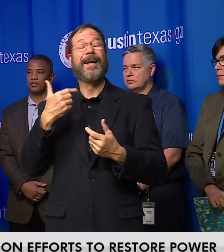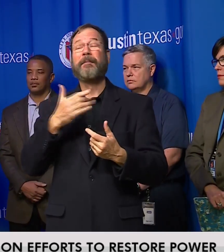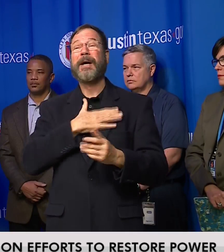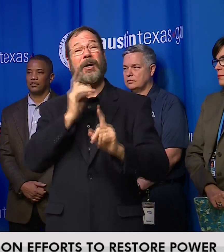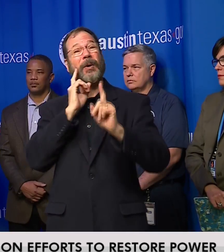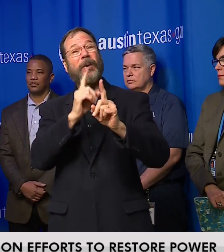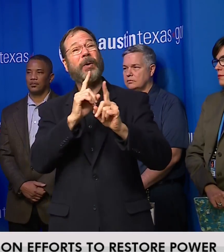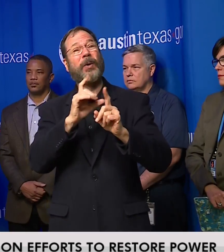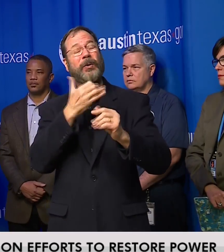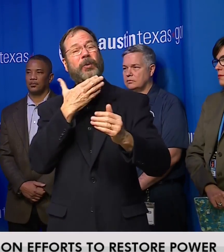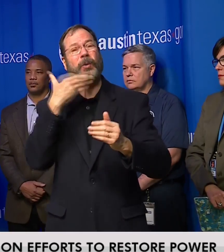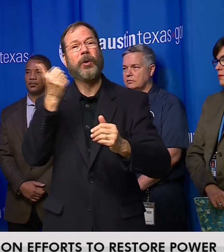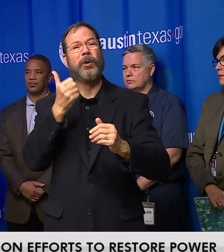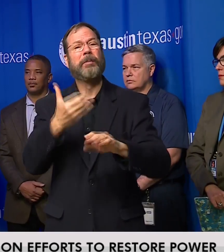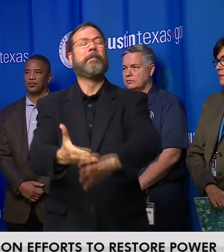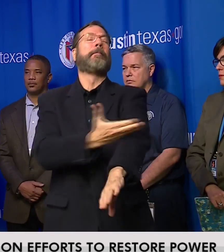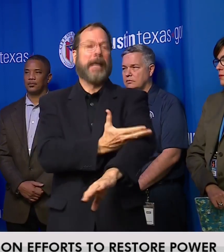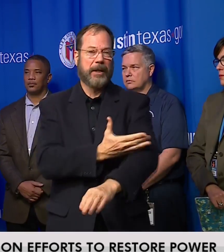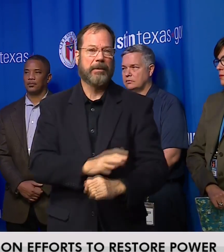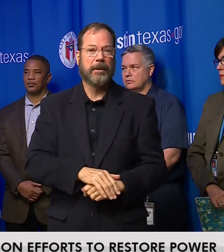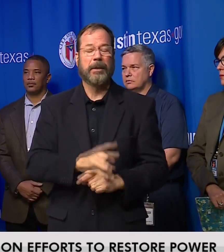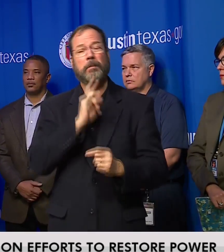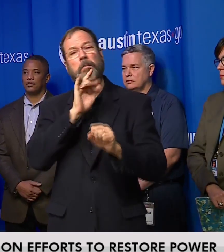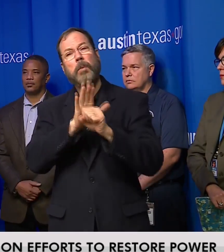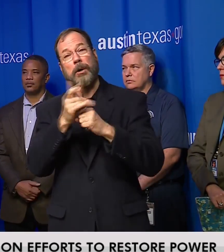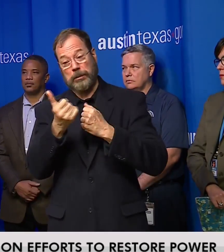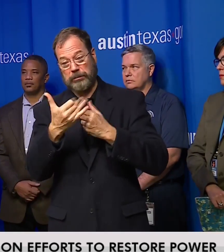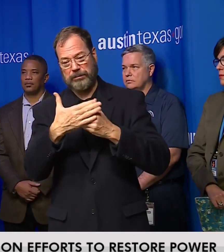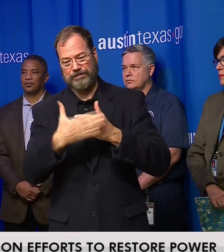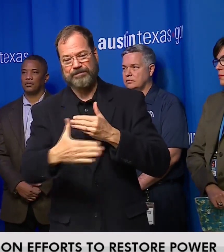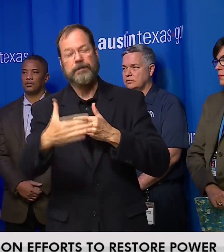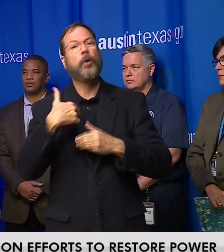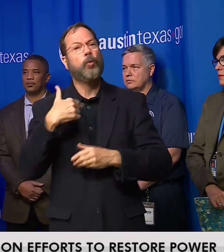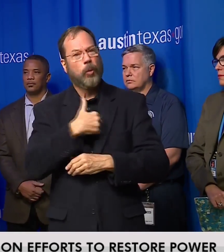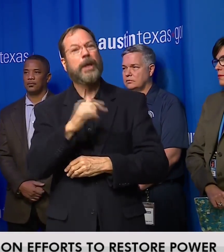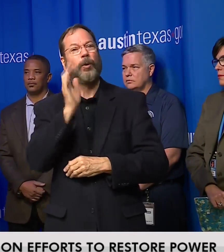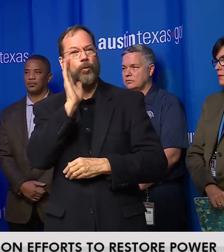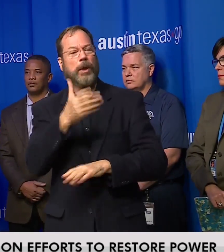better. And I can assure you that going forward, we will do better.